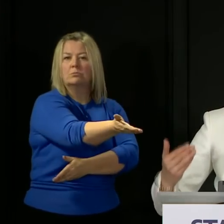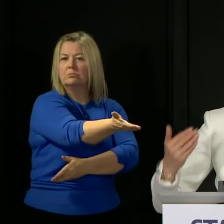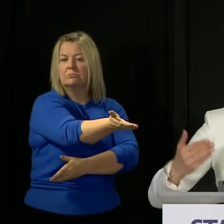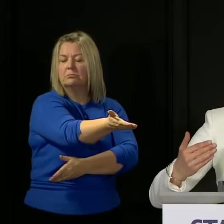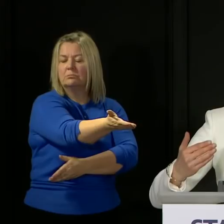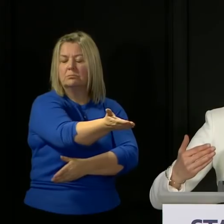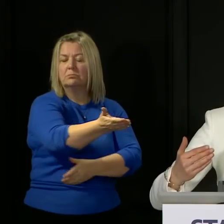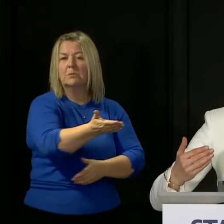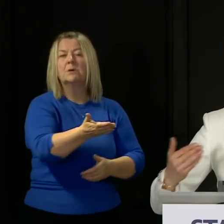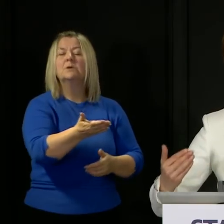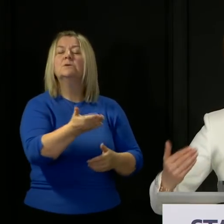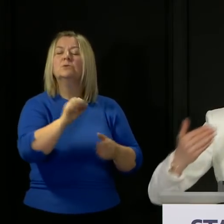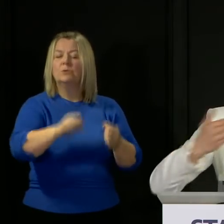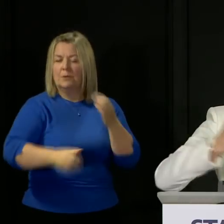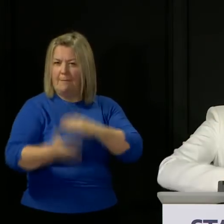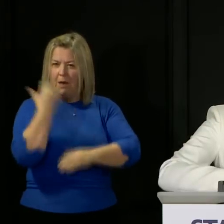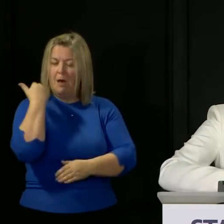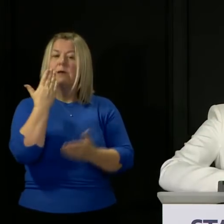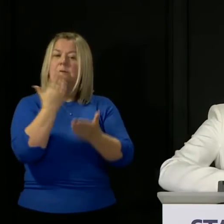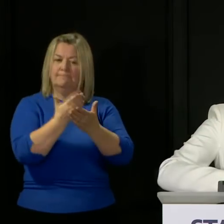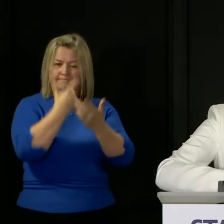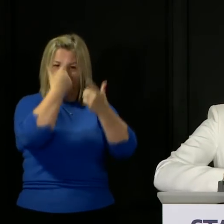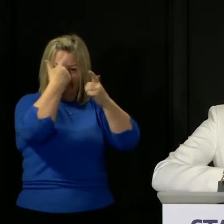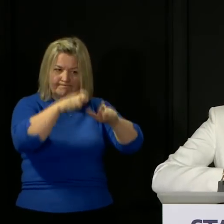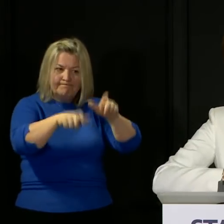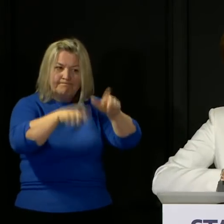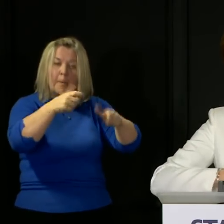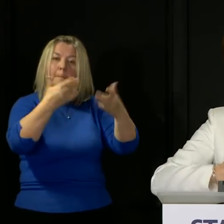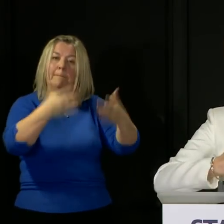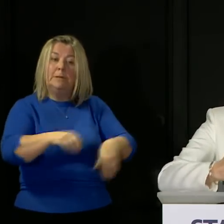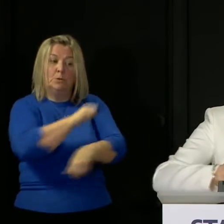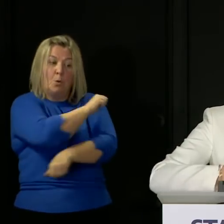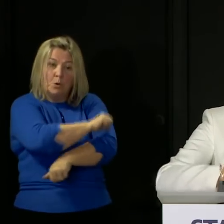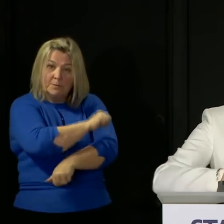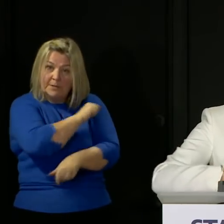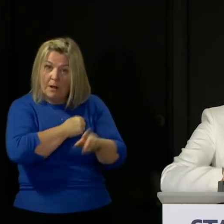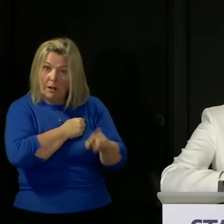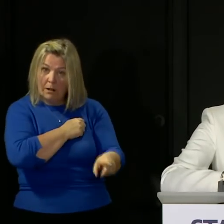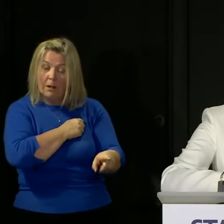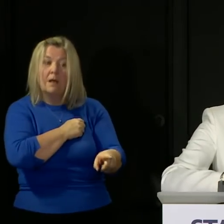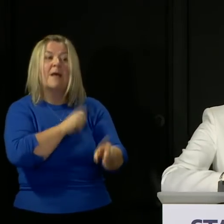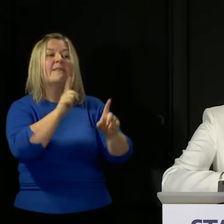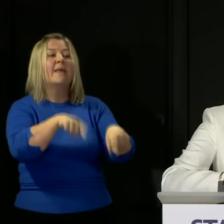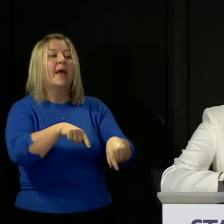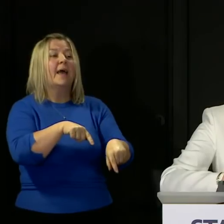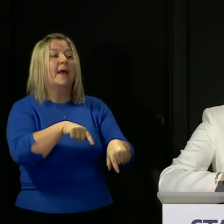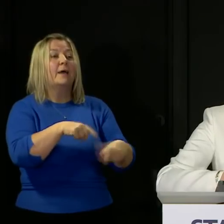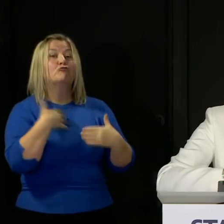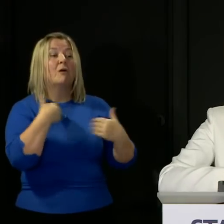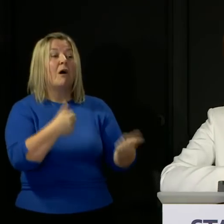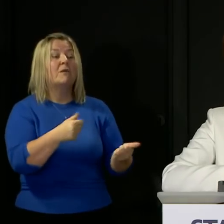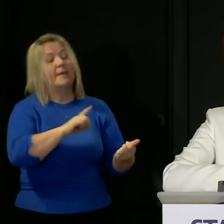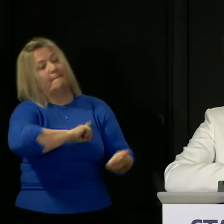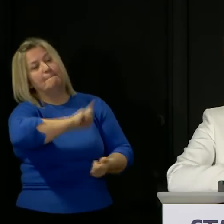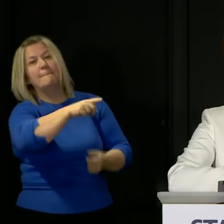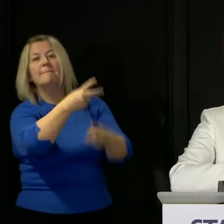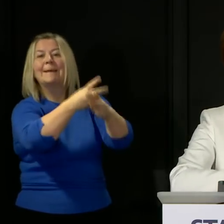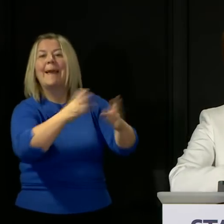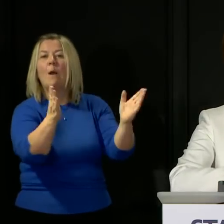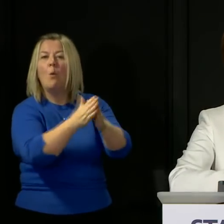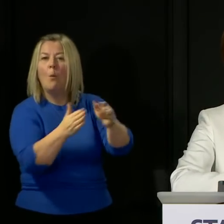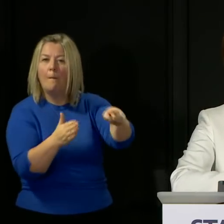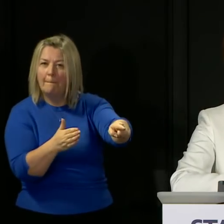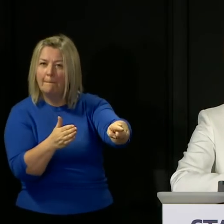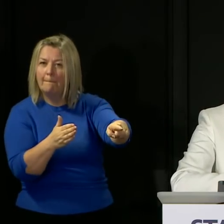testing of residents being admitted to care homes we have very limited visiting in care homes right now and therefore